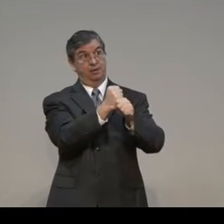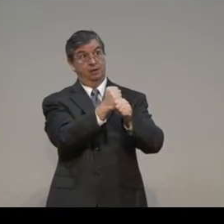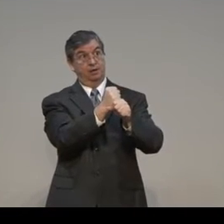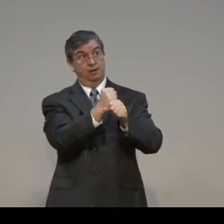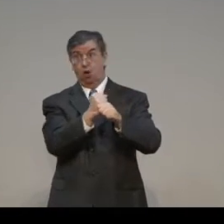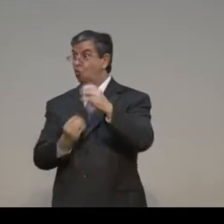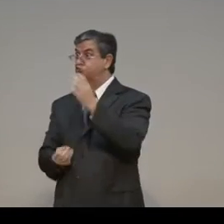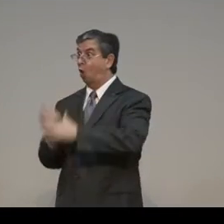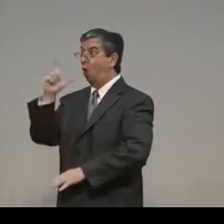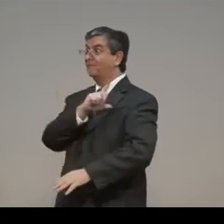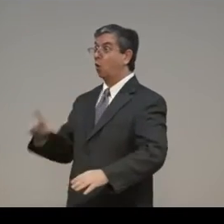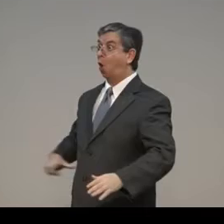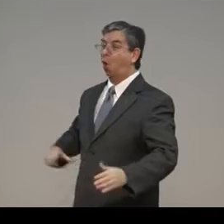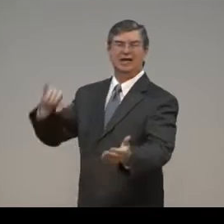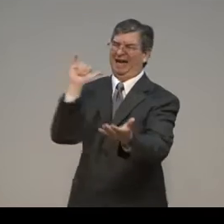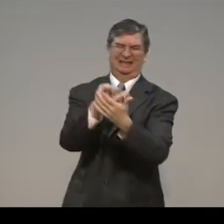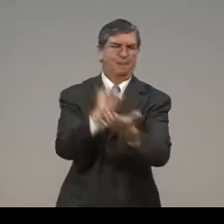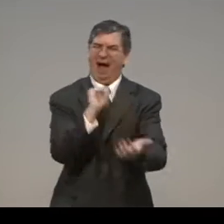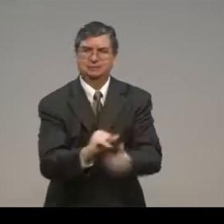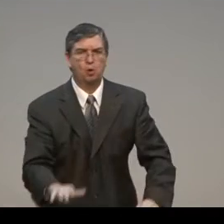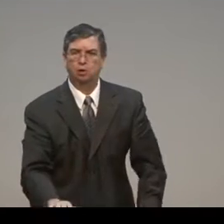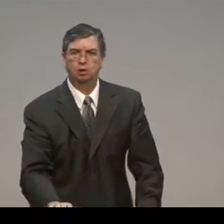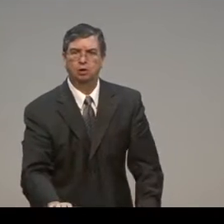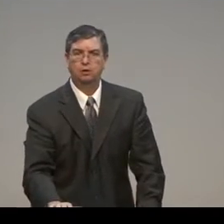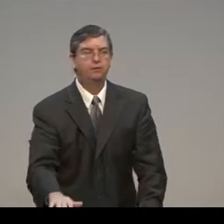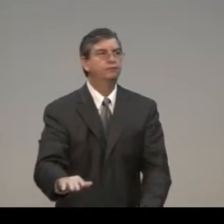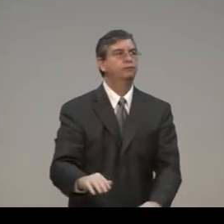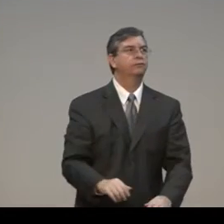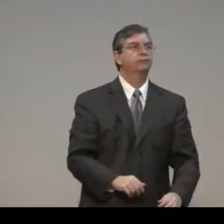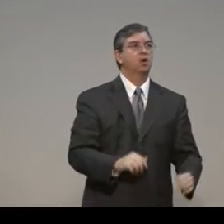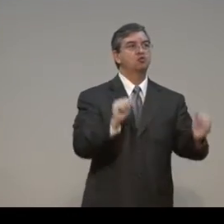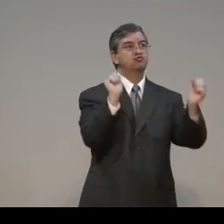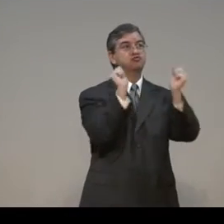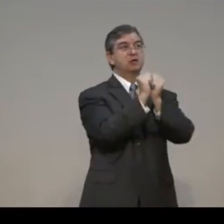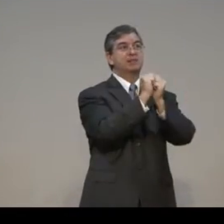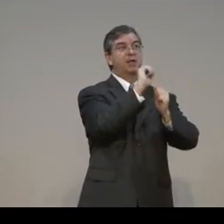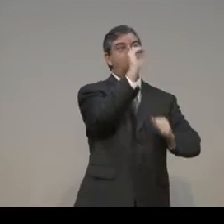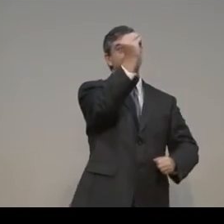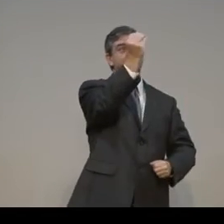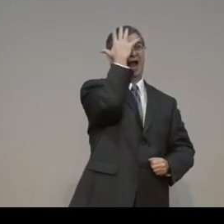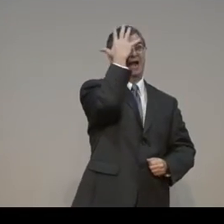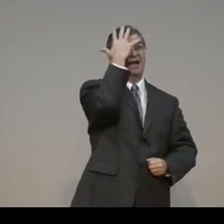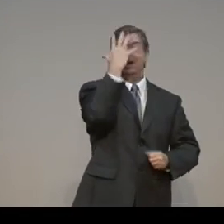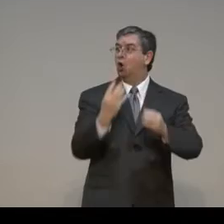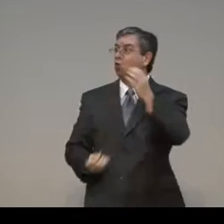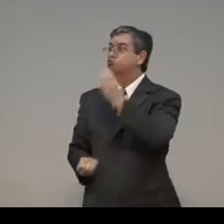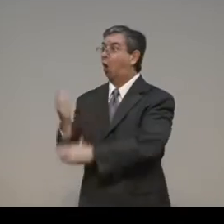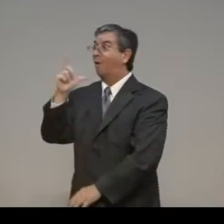God. It's impossible. Without grace,